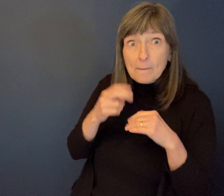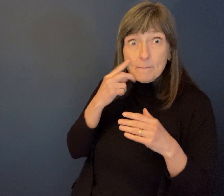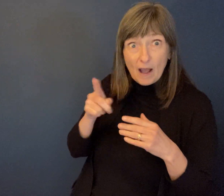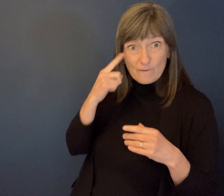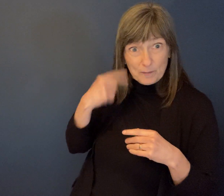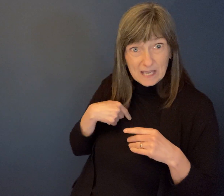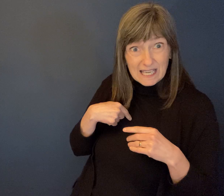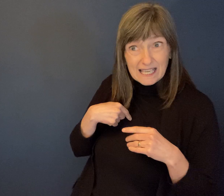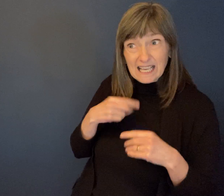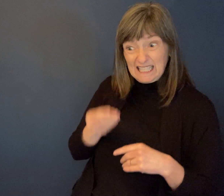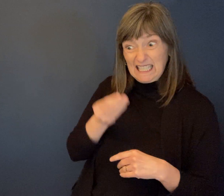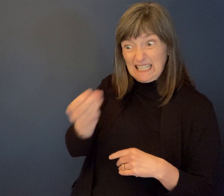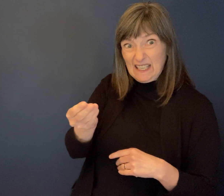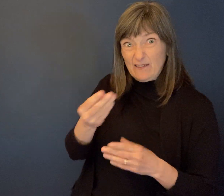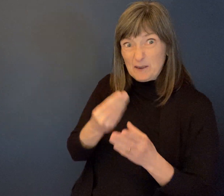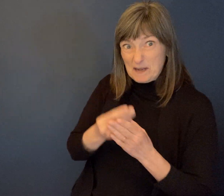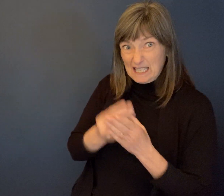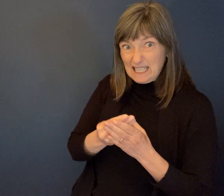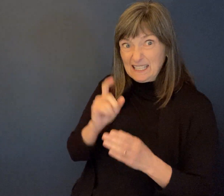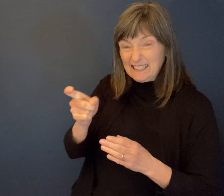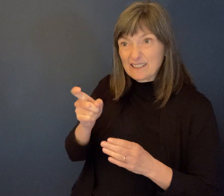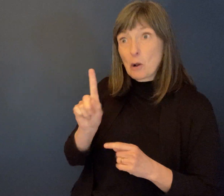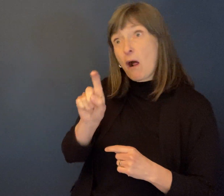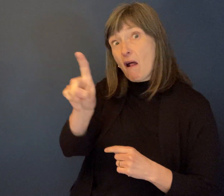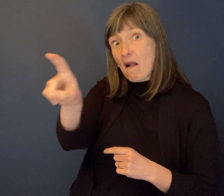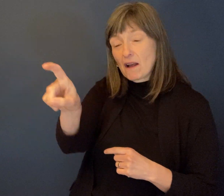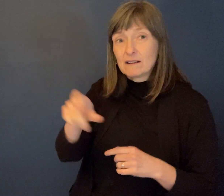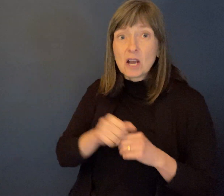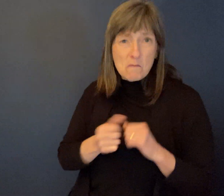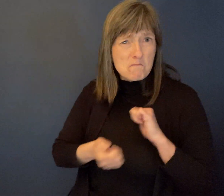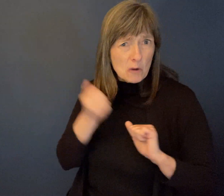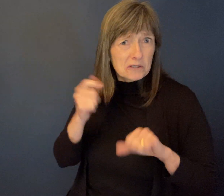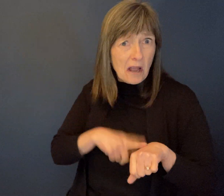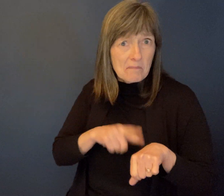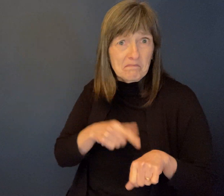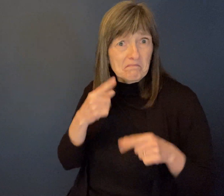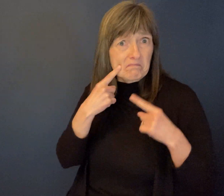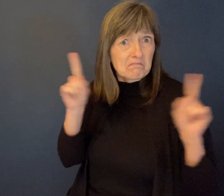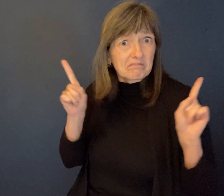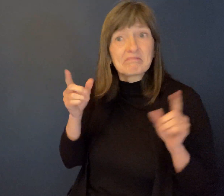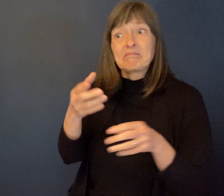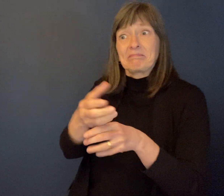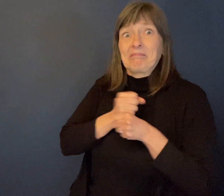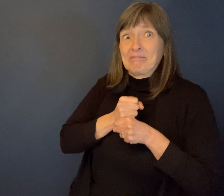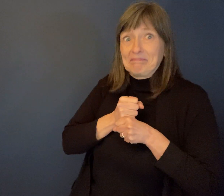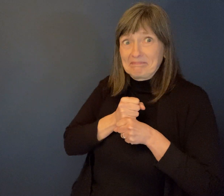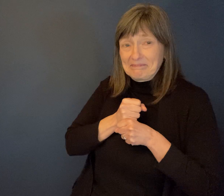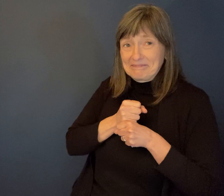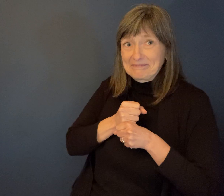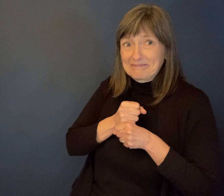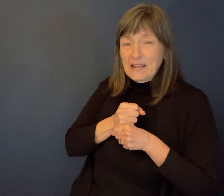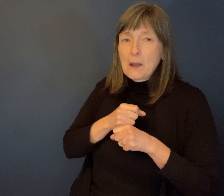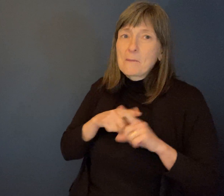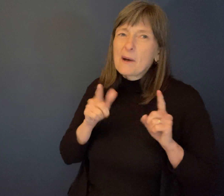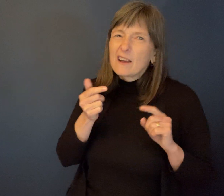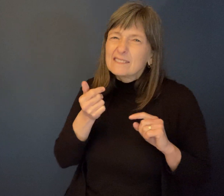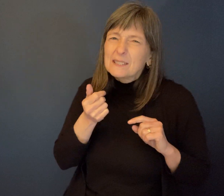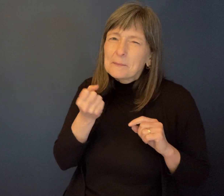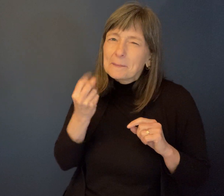We were successful most of the times. We did get our, you know, our supplies, if you would say. But there were many times where, you know, the children